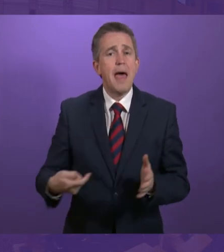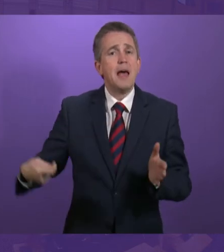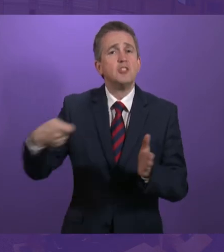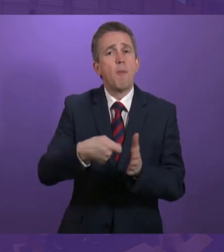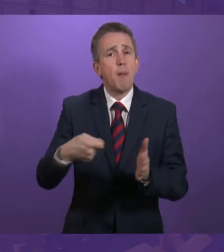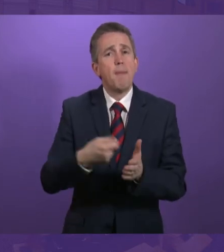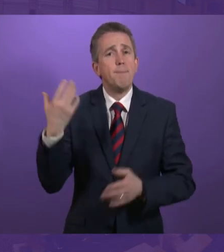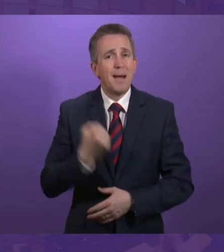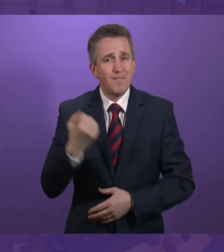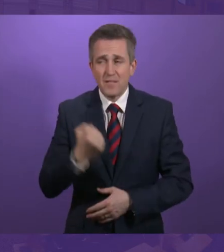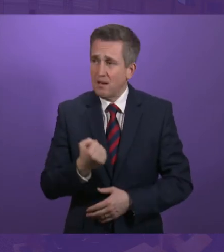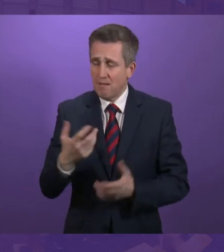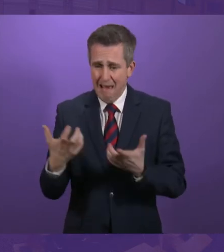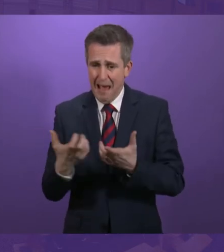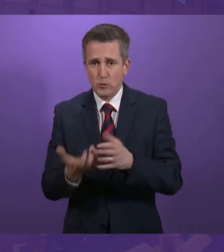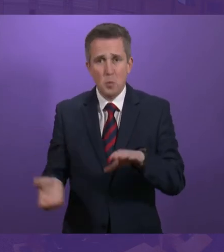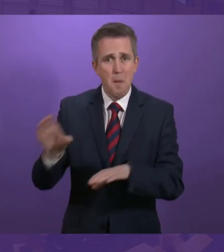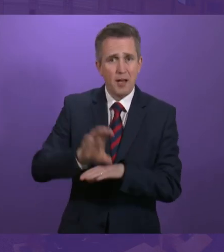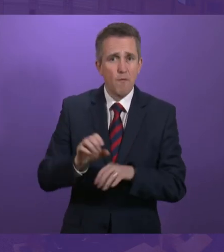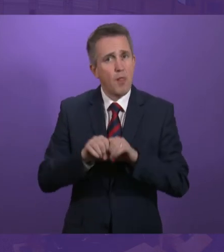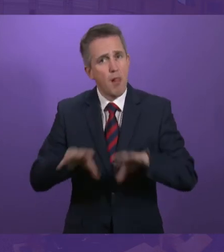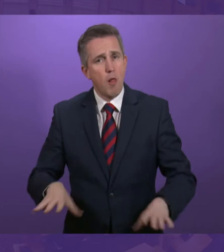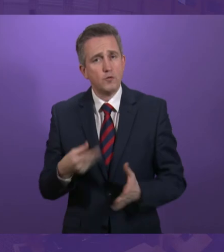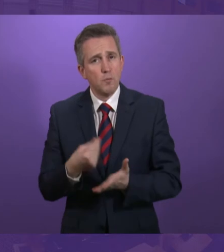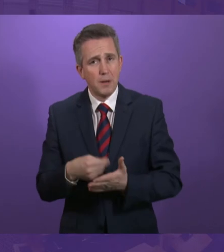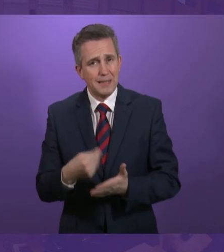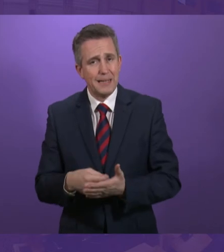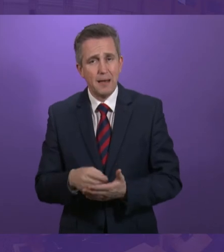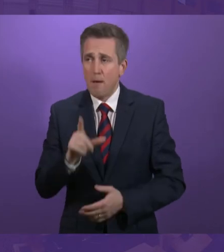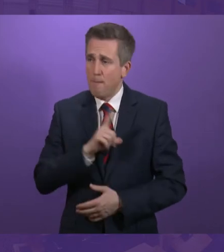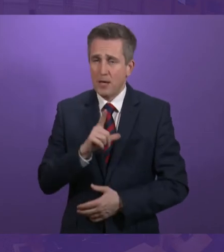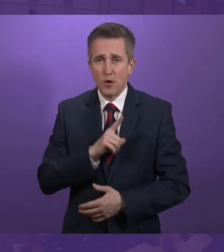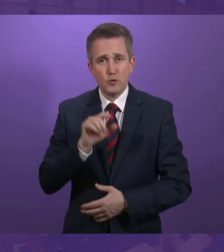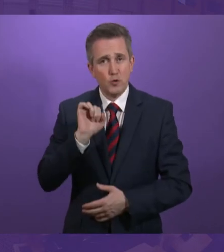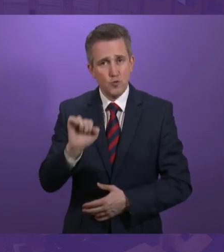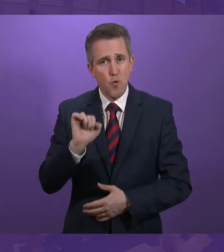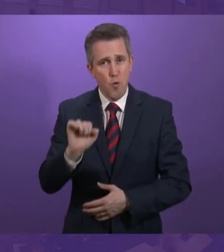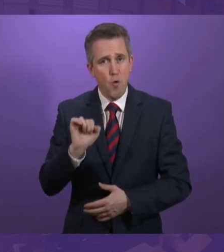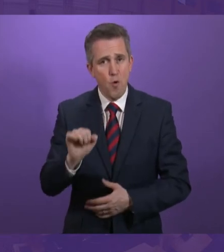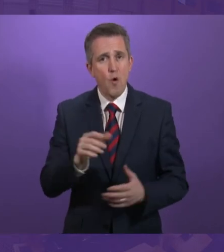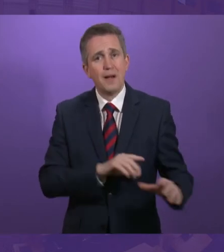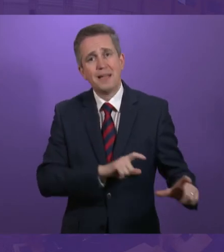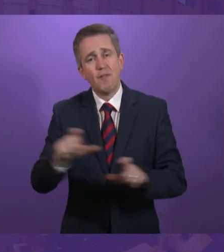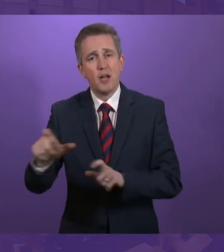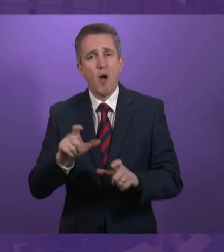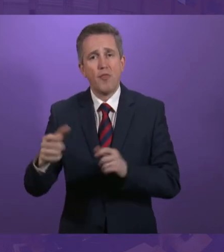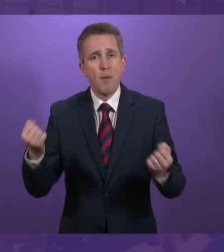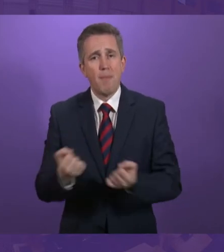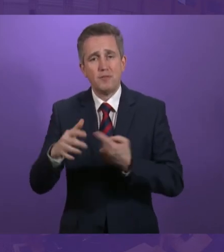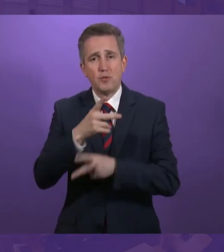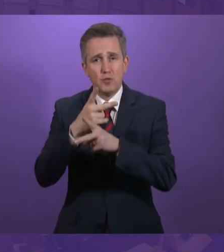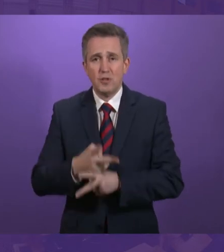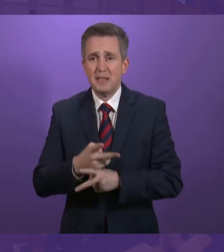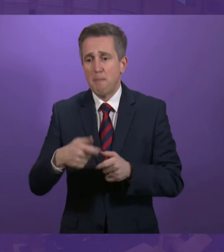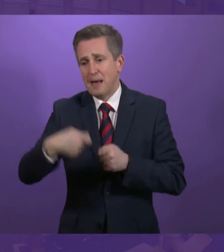How will she make up for the lost income because of the choice to extend the full transfer of powers for social security by